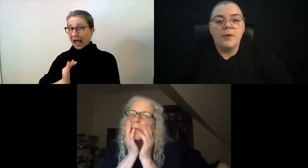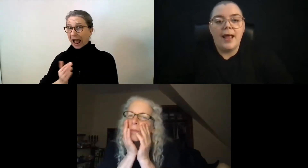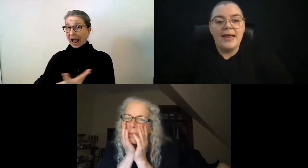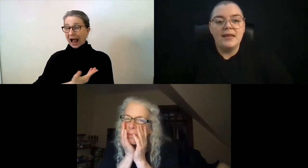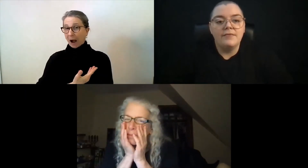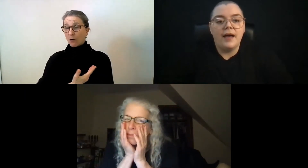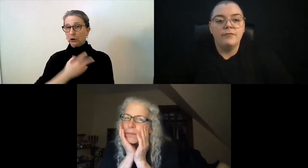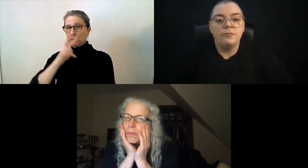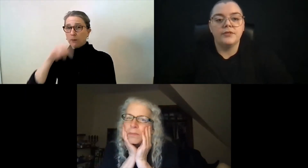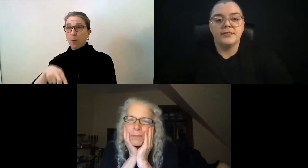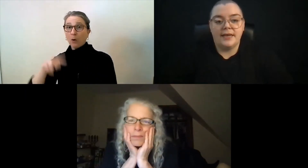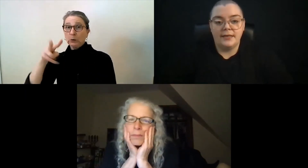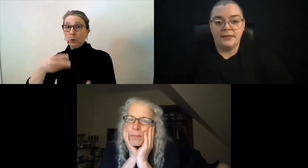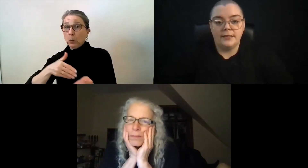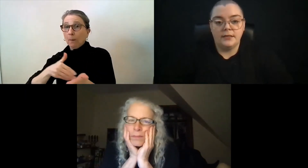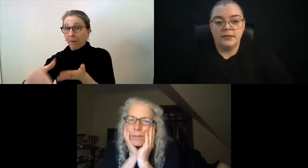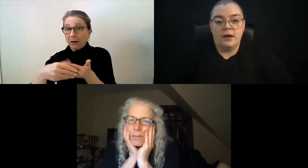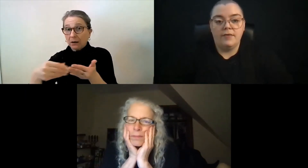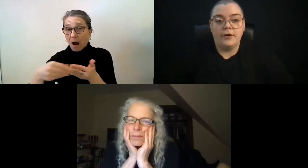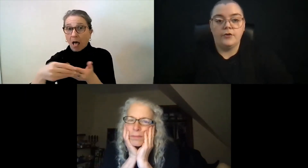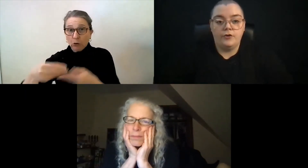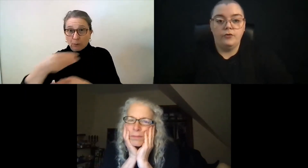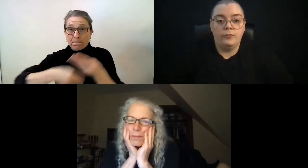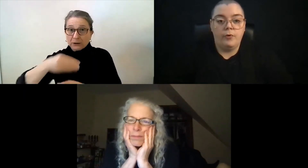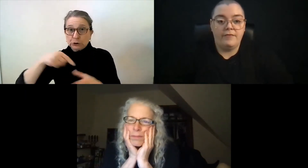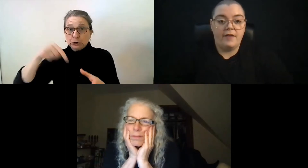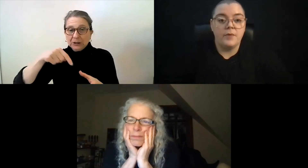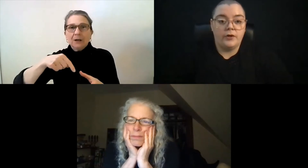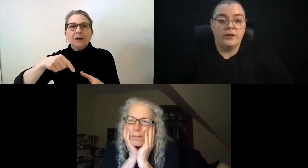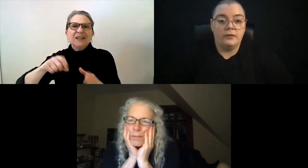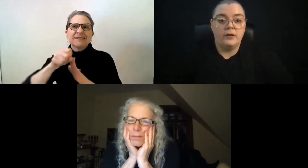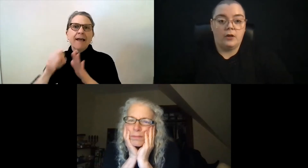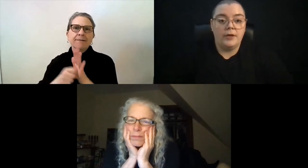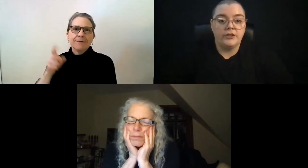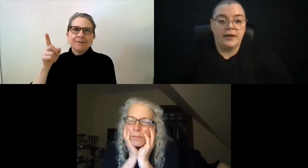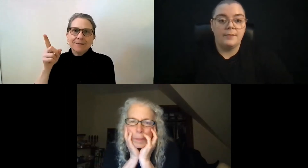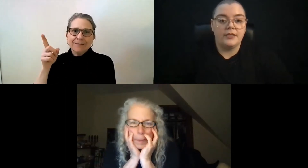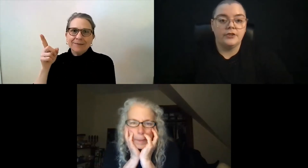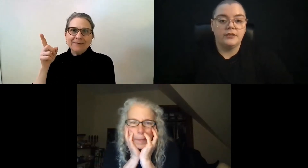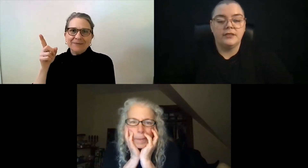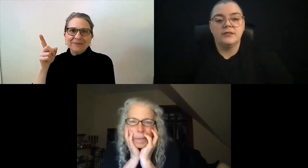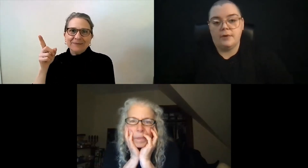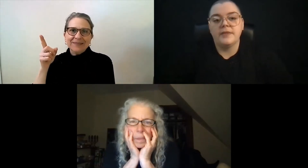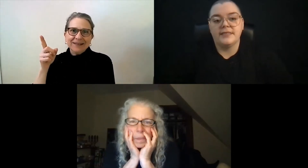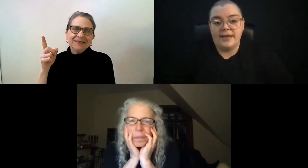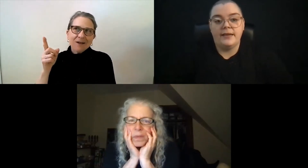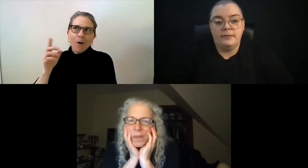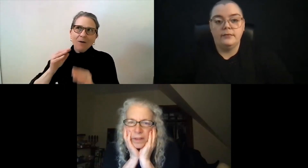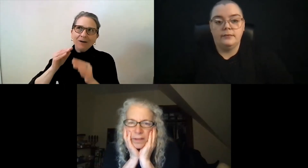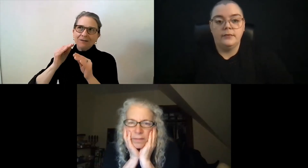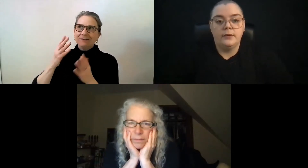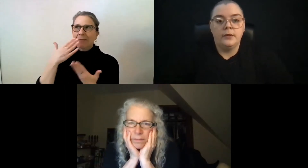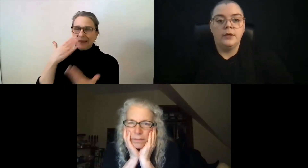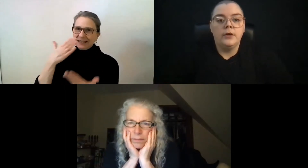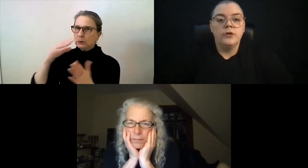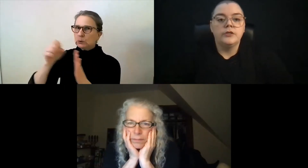About 85% of our $2.5 million budget that I mentioned is from the state.